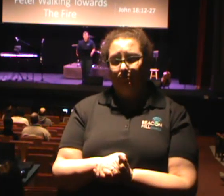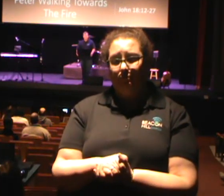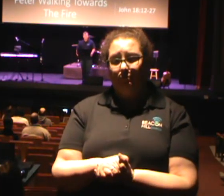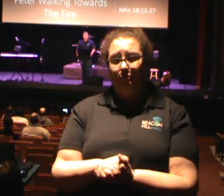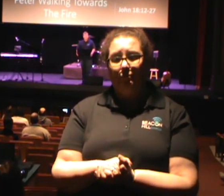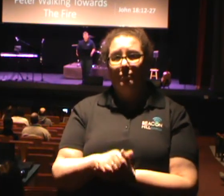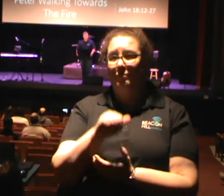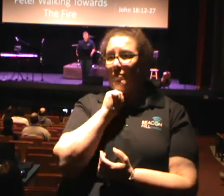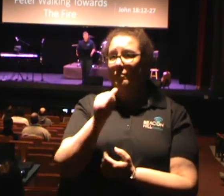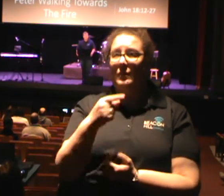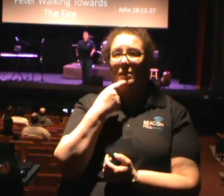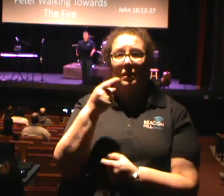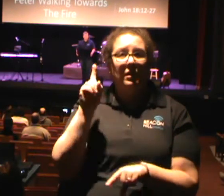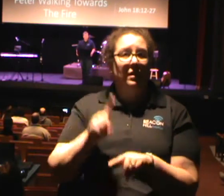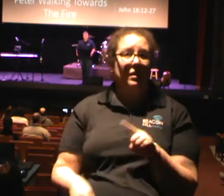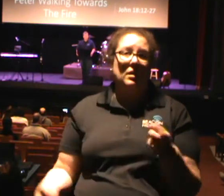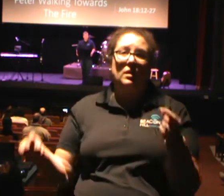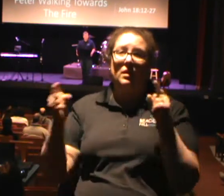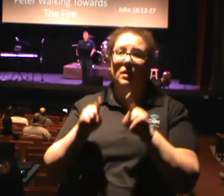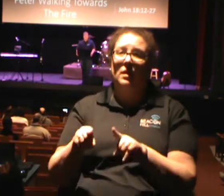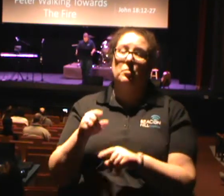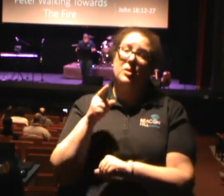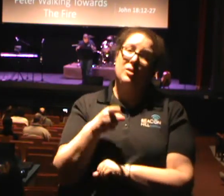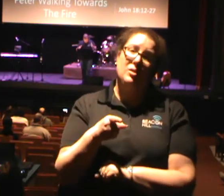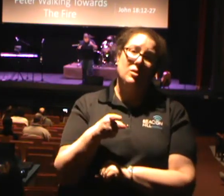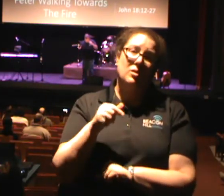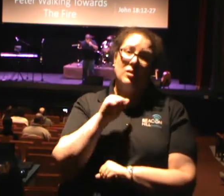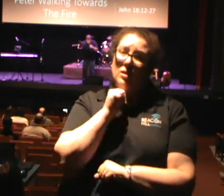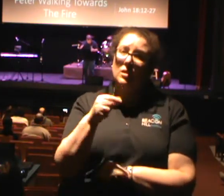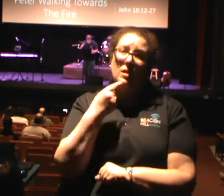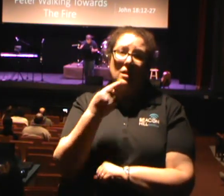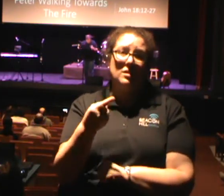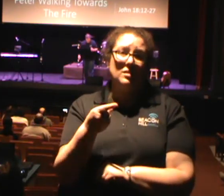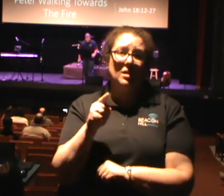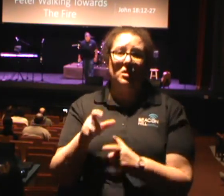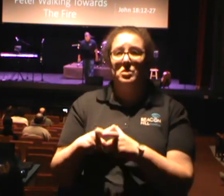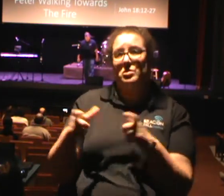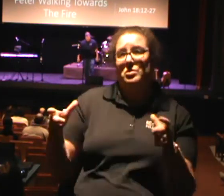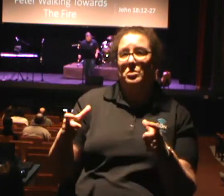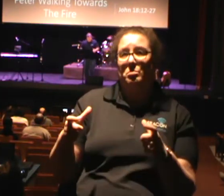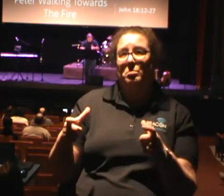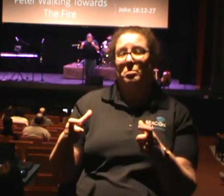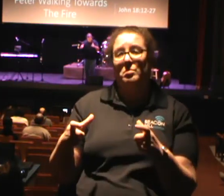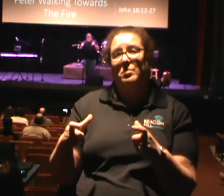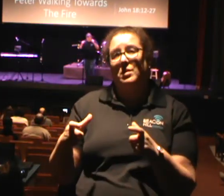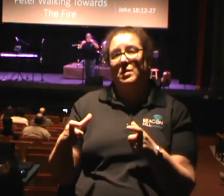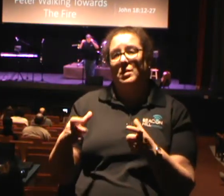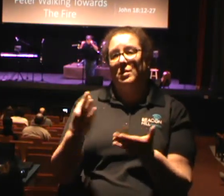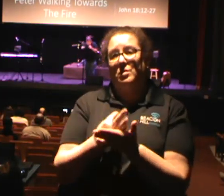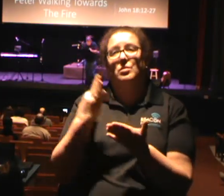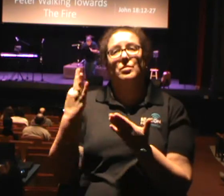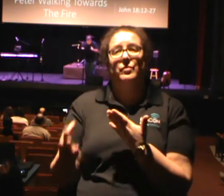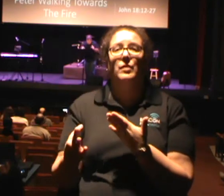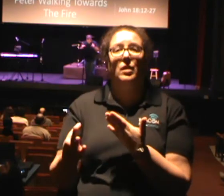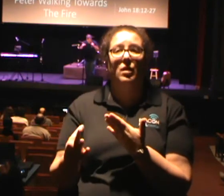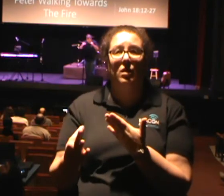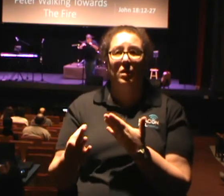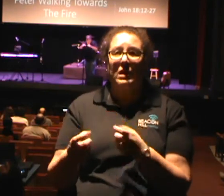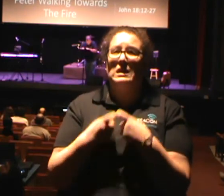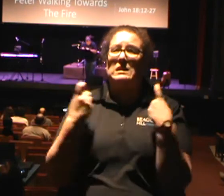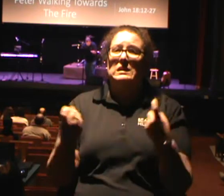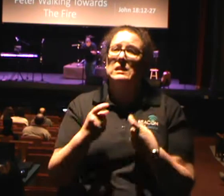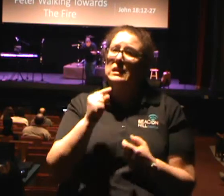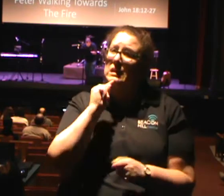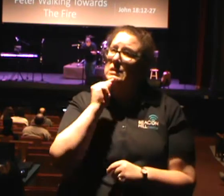Don't ever say that it can't happen to you. Don't ever say that you were too big to fall. Take the things in your life seriously that